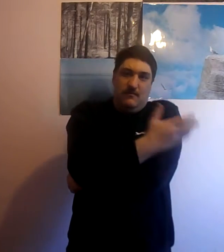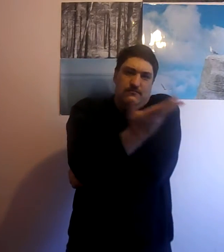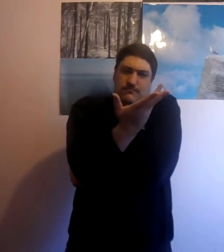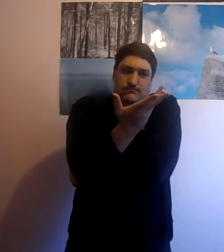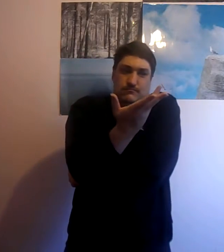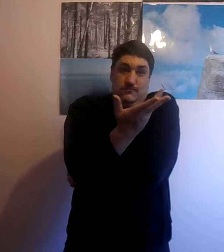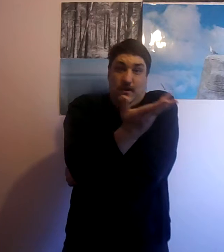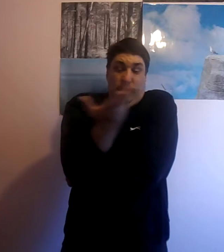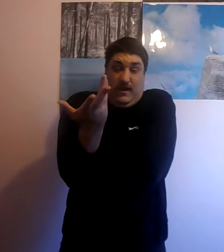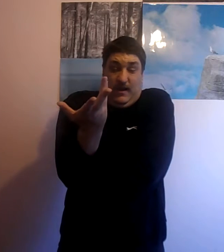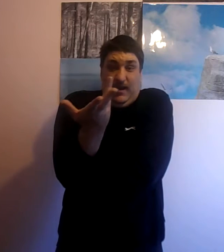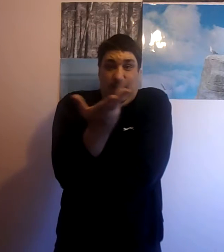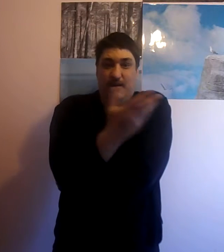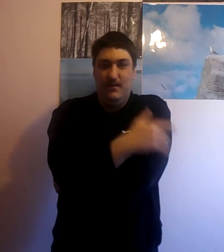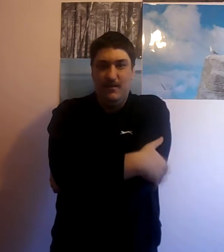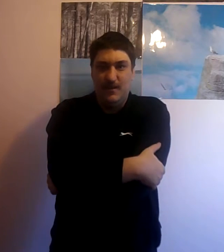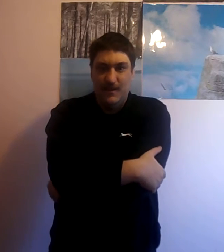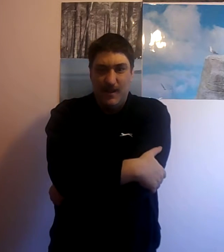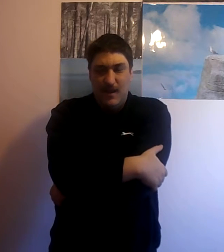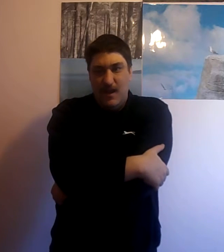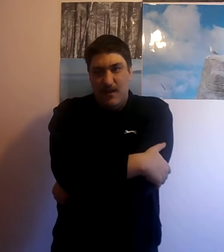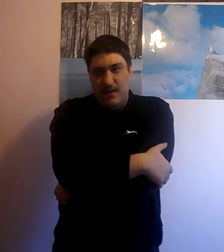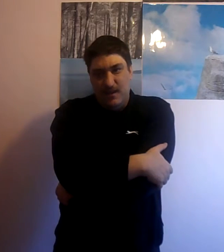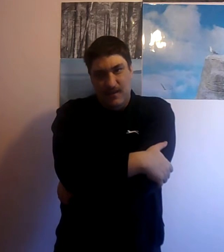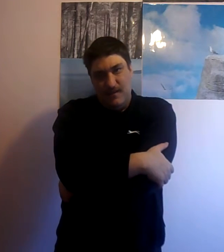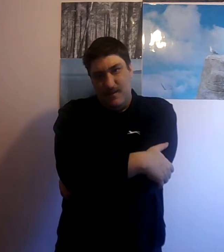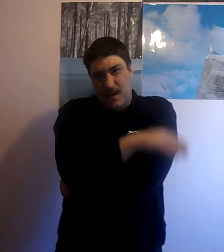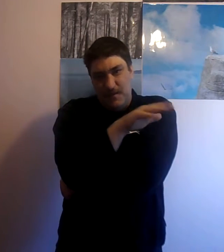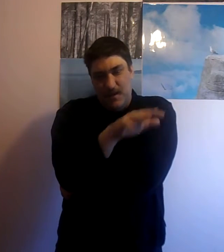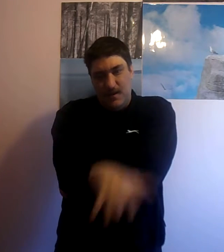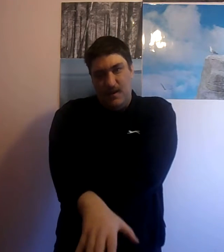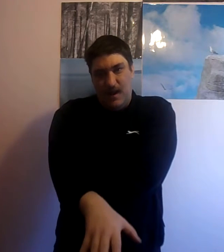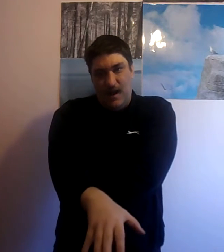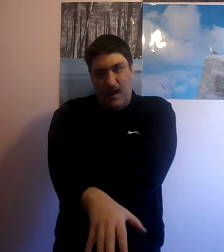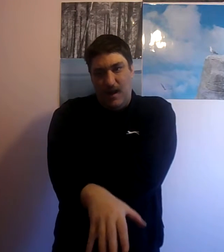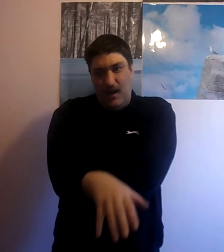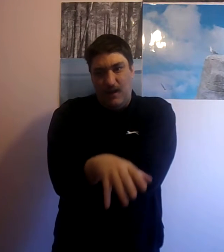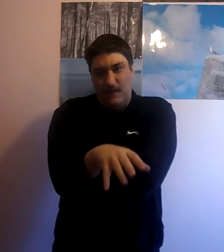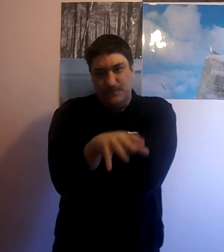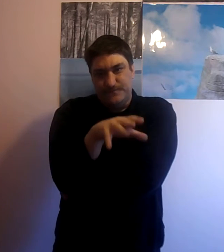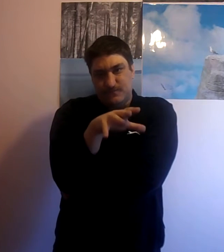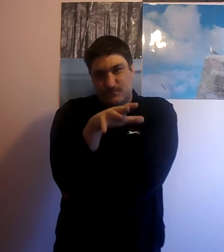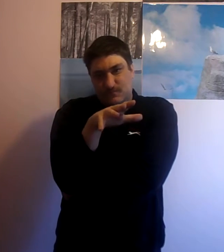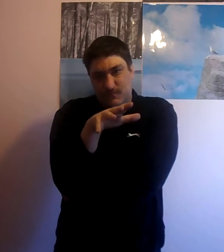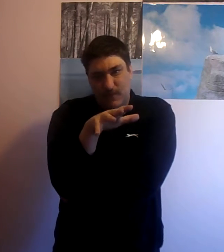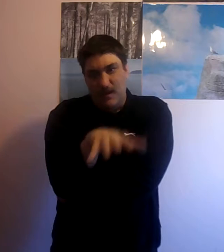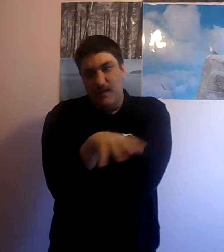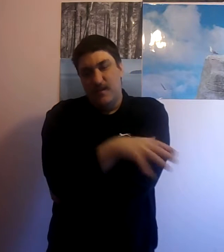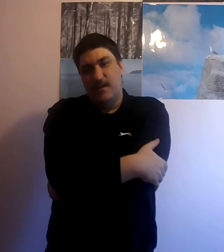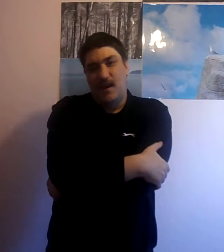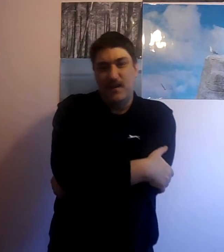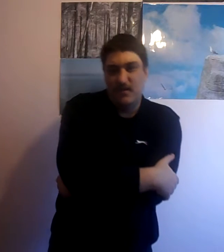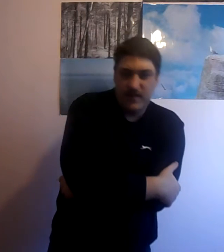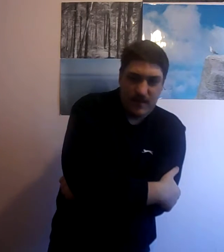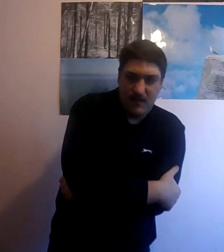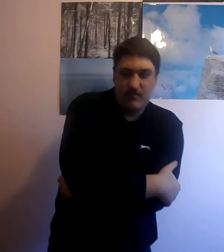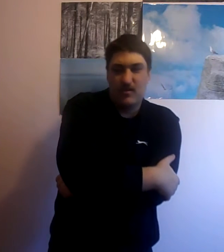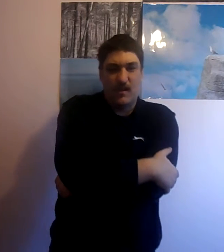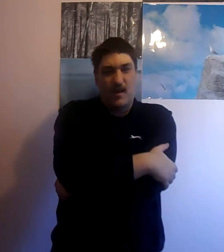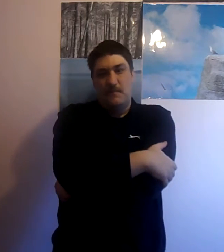okay I think this I mean I said I know this sounds just like I'm